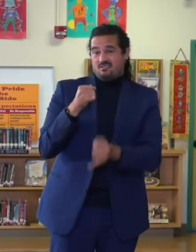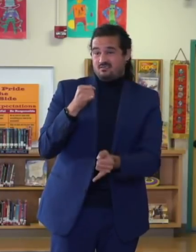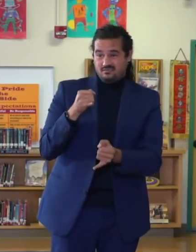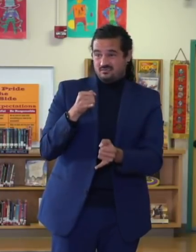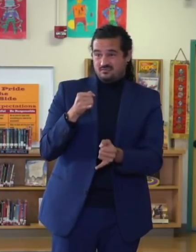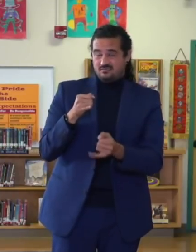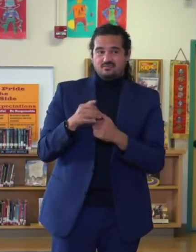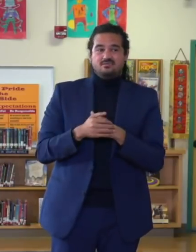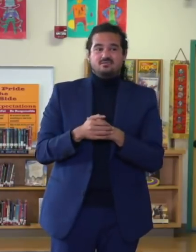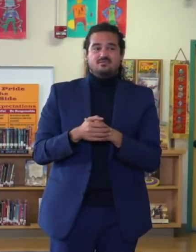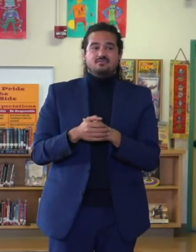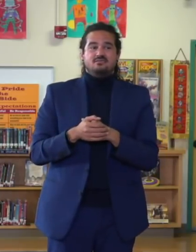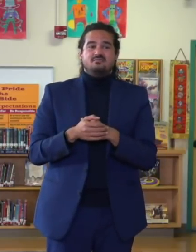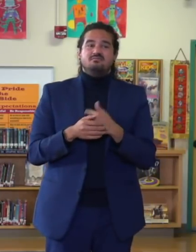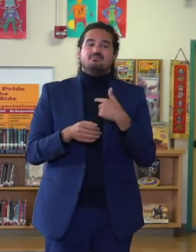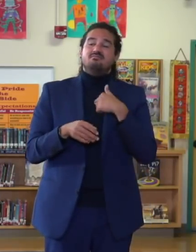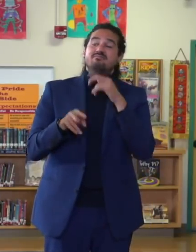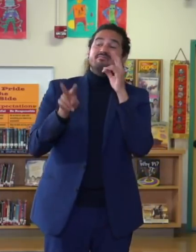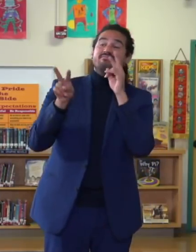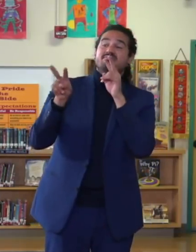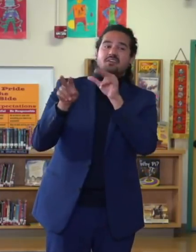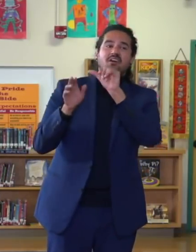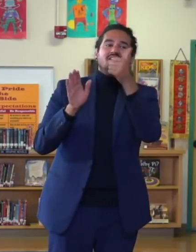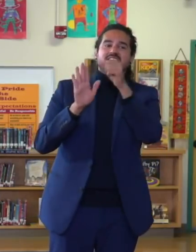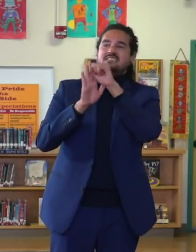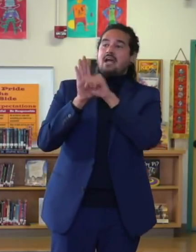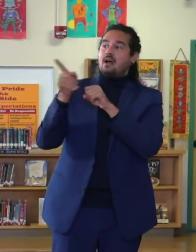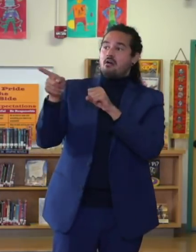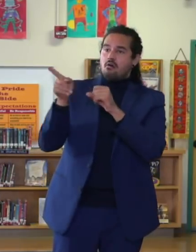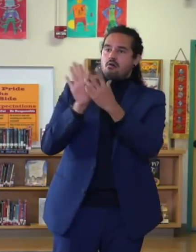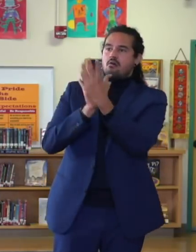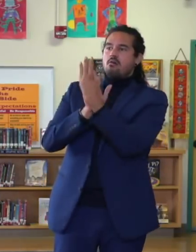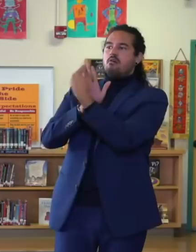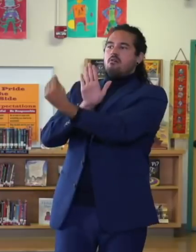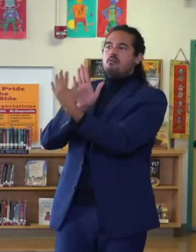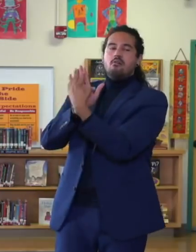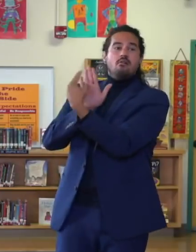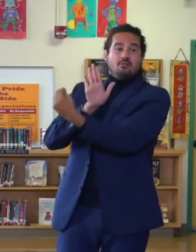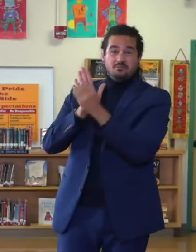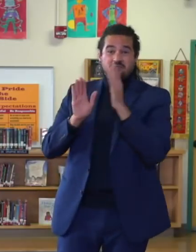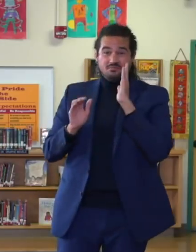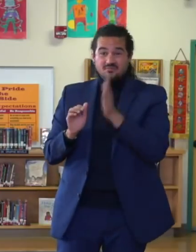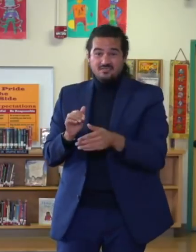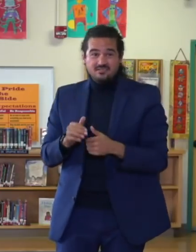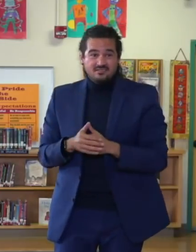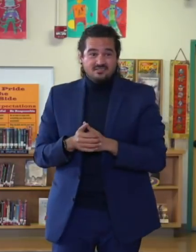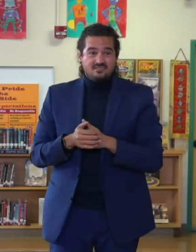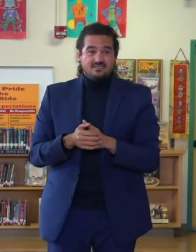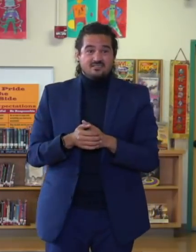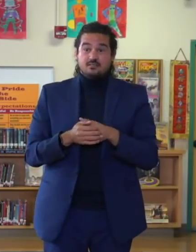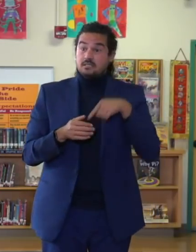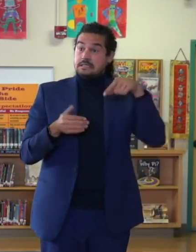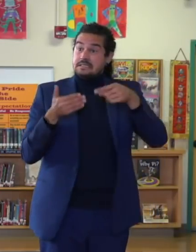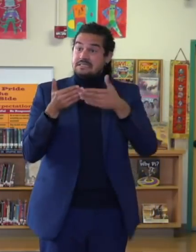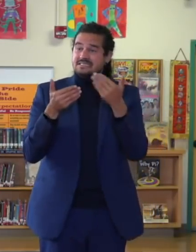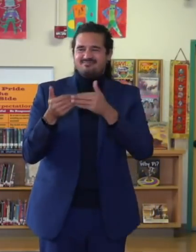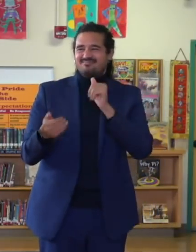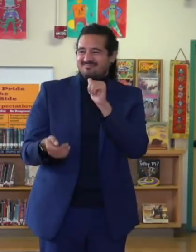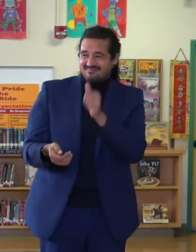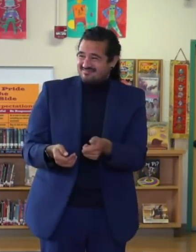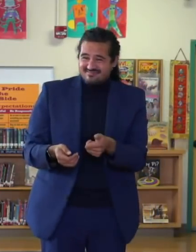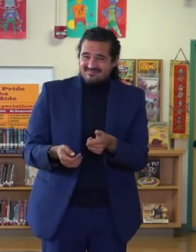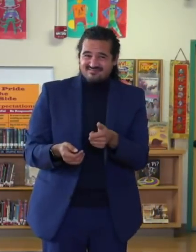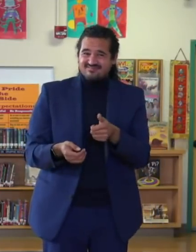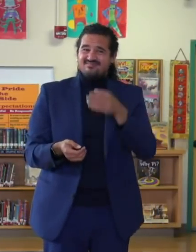follow suit as well. None of this is easy, and I recognize there's still anxiety out there, and I'll close by